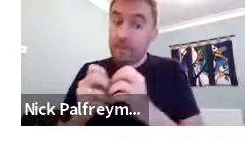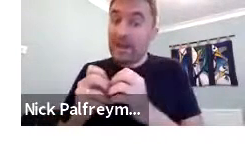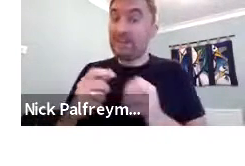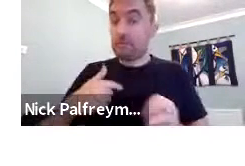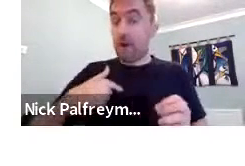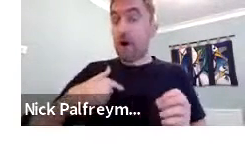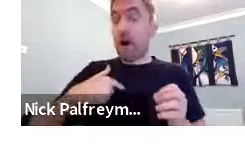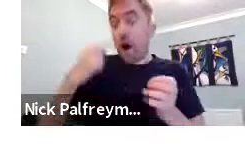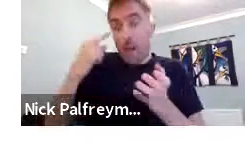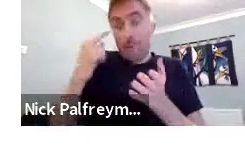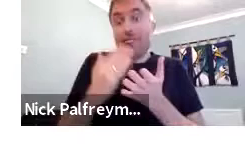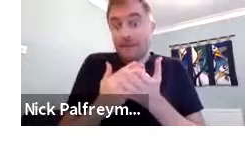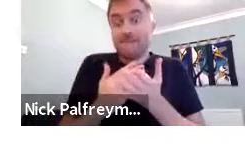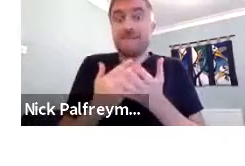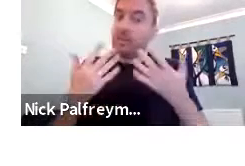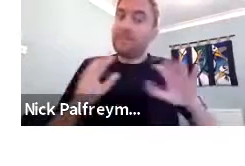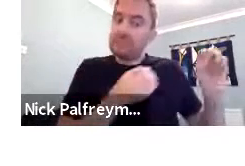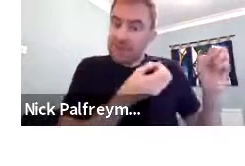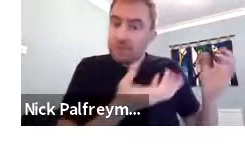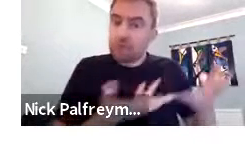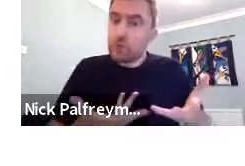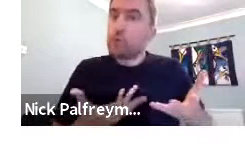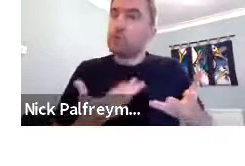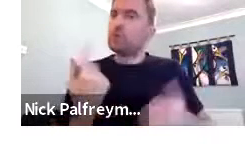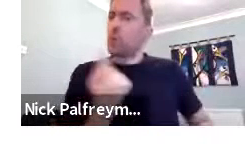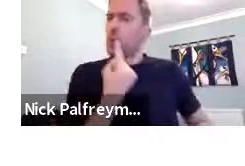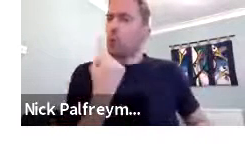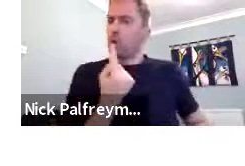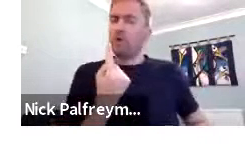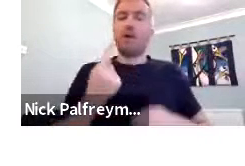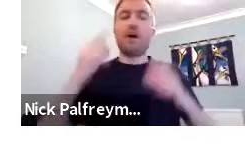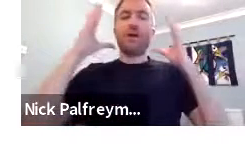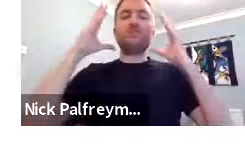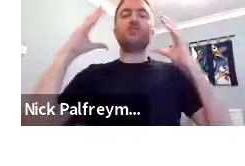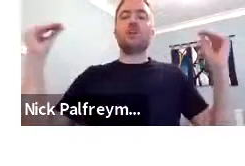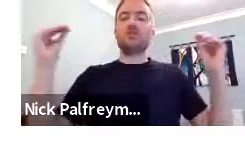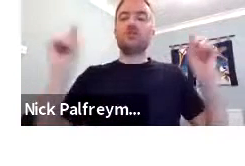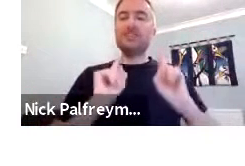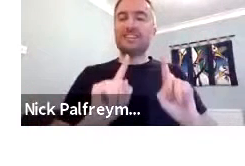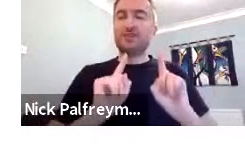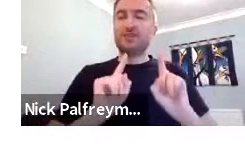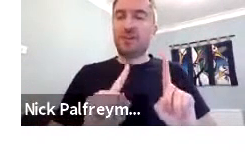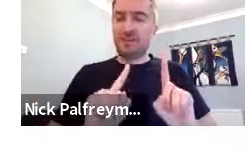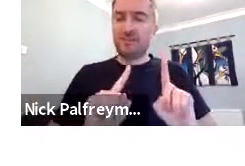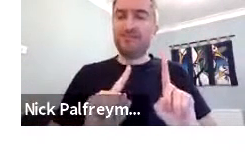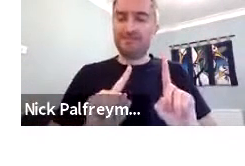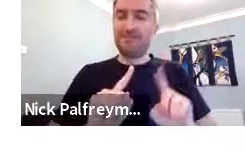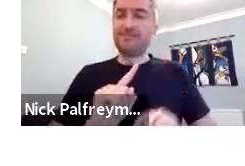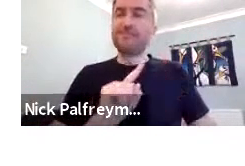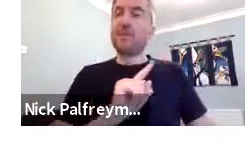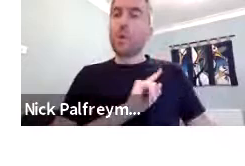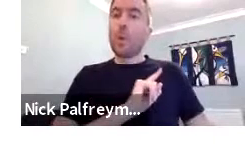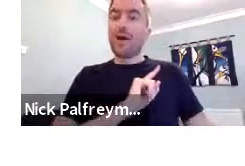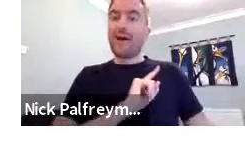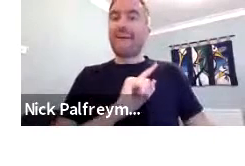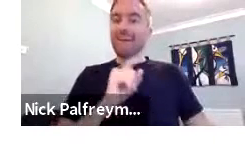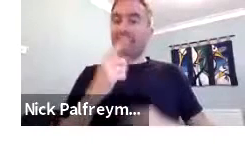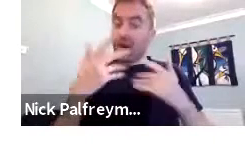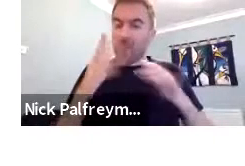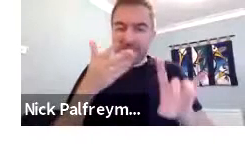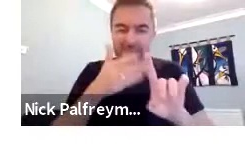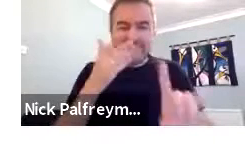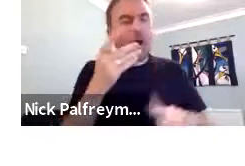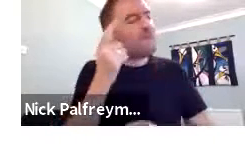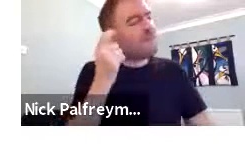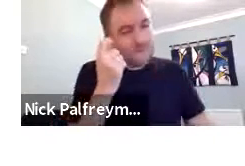So, Basindo alphabet, I believe, it was introduced by the Dutch, by a Dutch